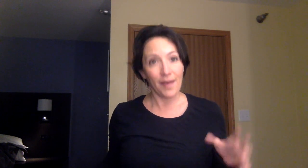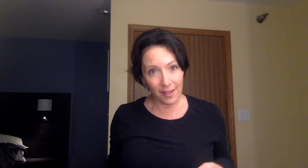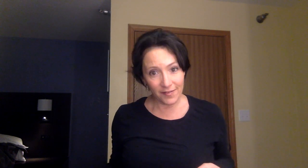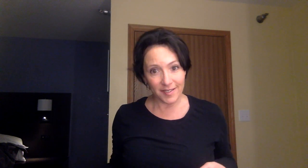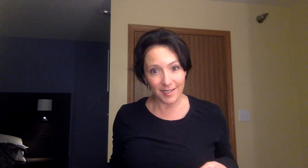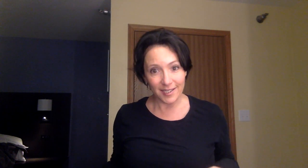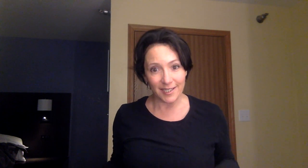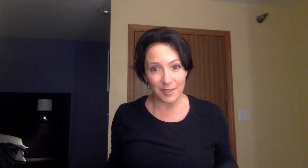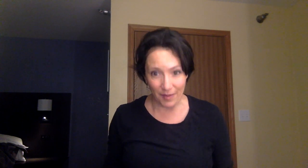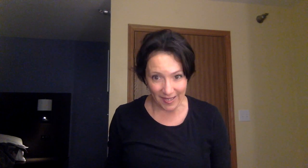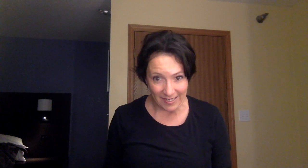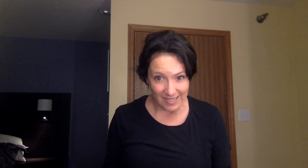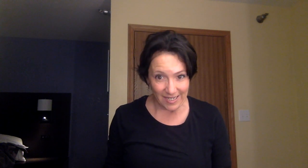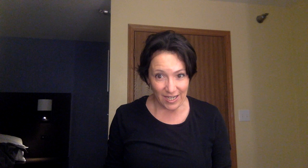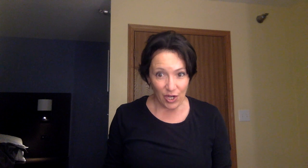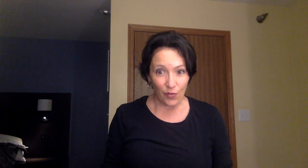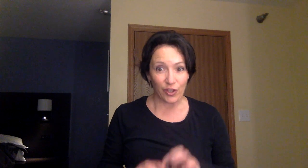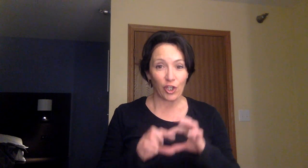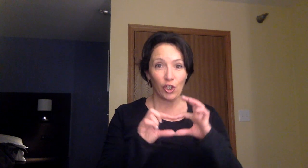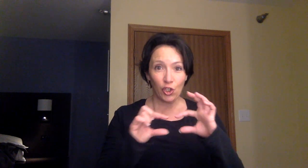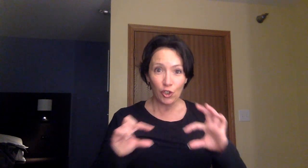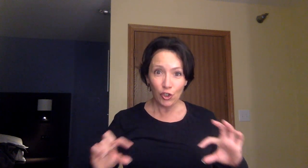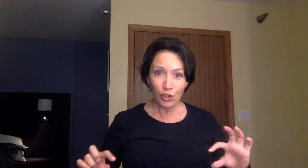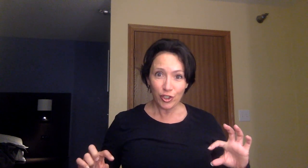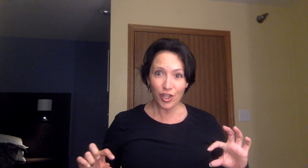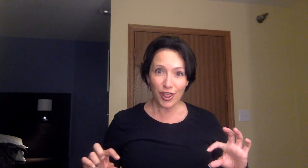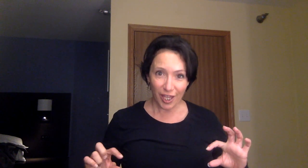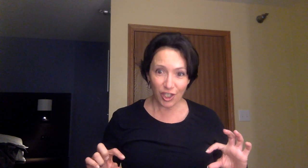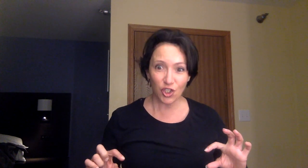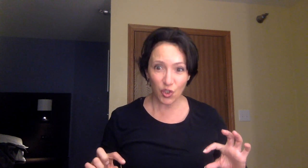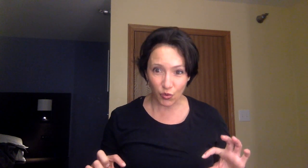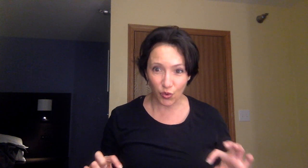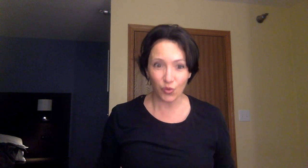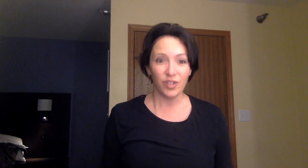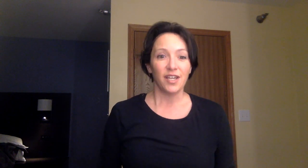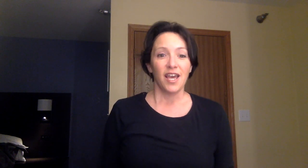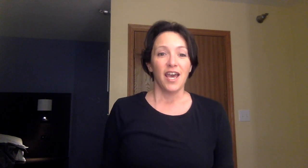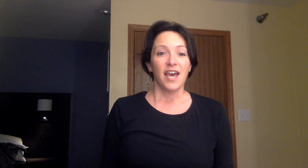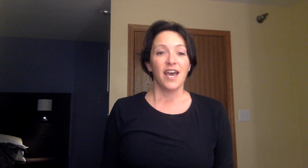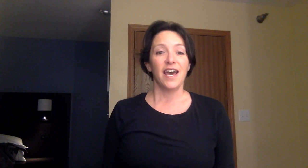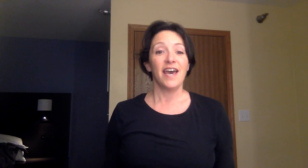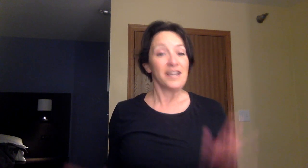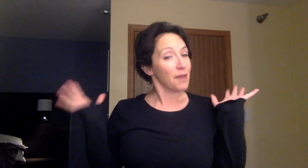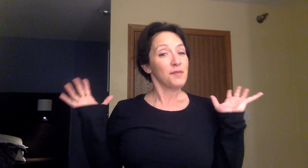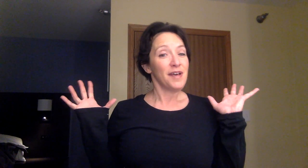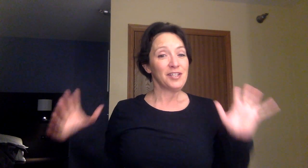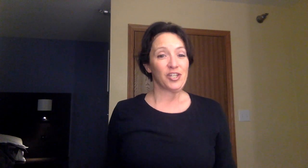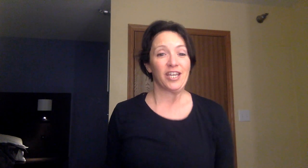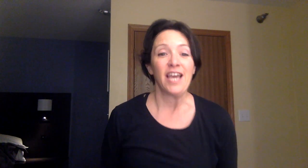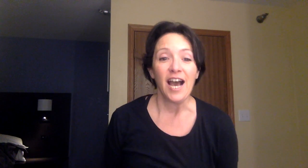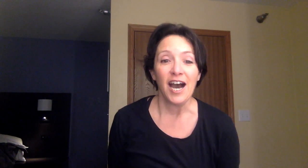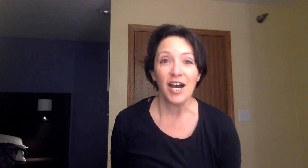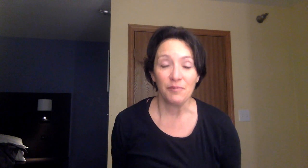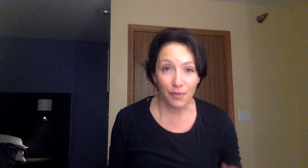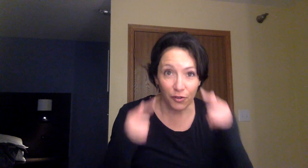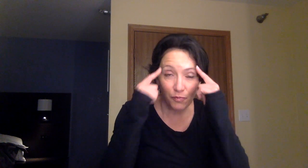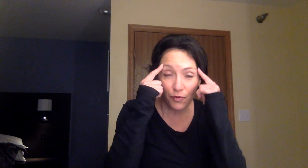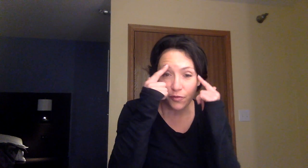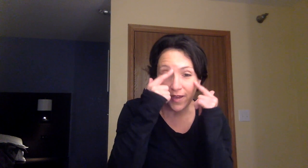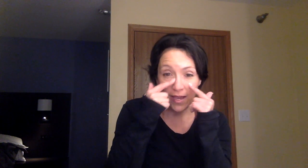pelvis is pinned with a huge thick screw. And ophthalmology! Both my